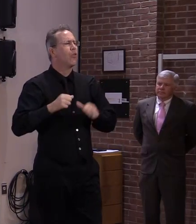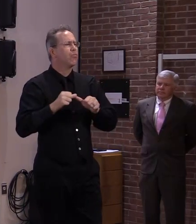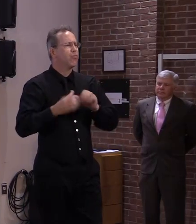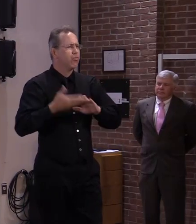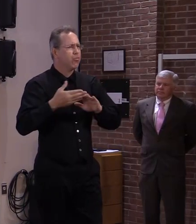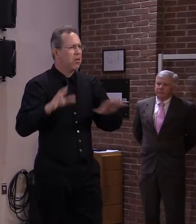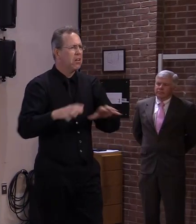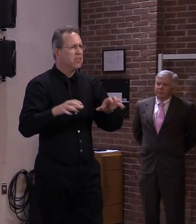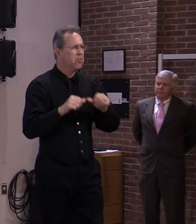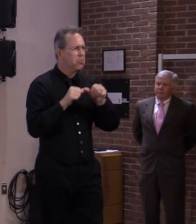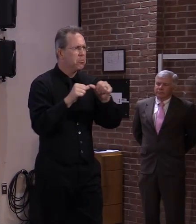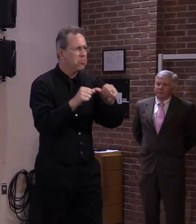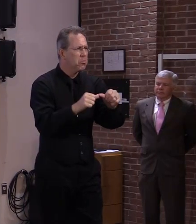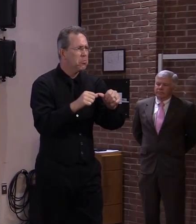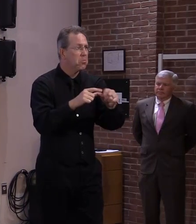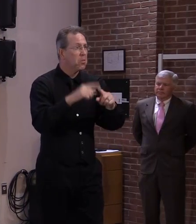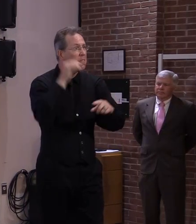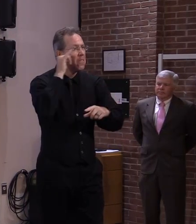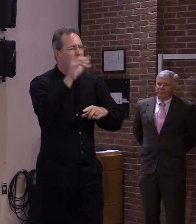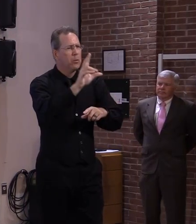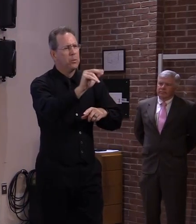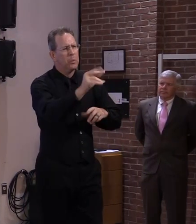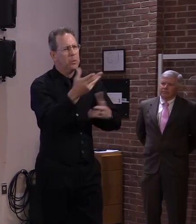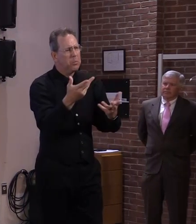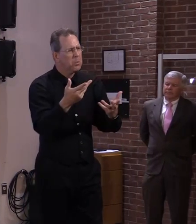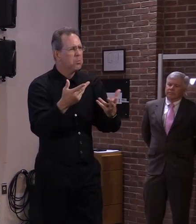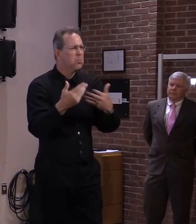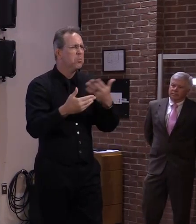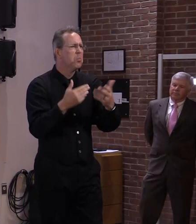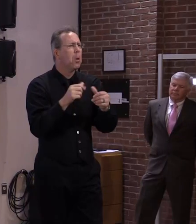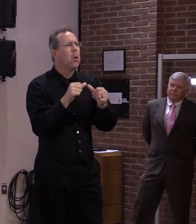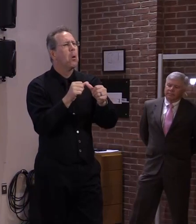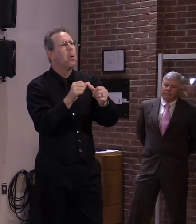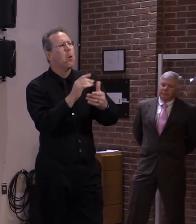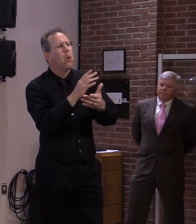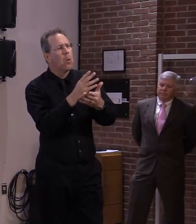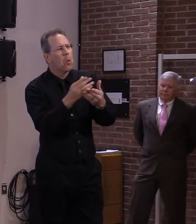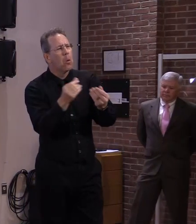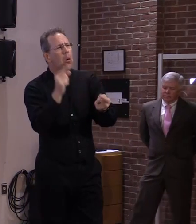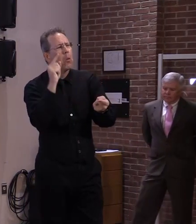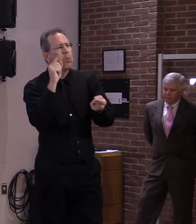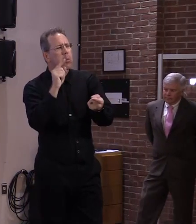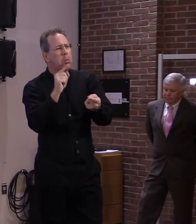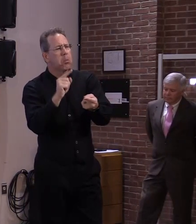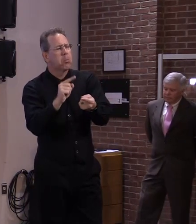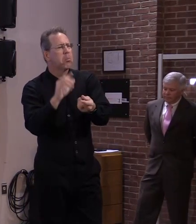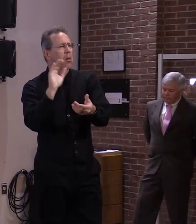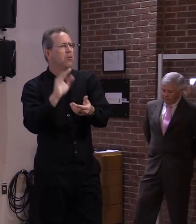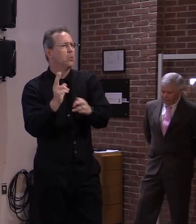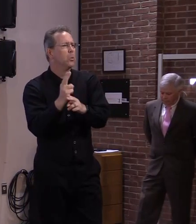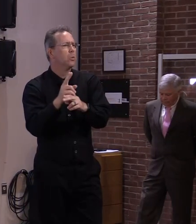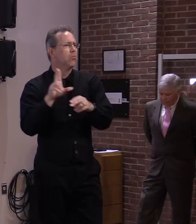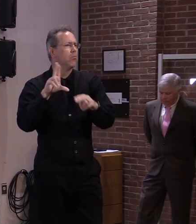indefinite but you know we'll continue to utilize them as much as we need to they've been a great partner